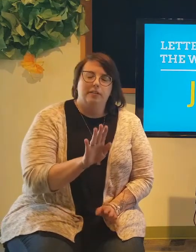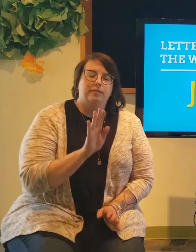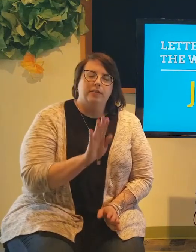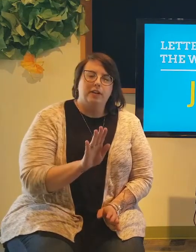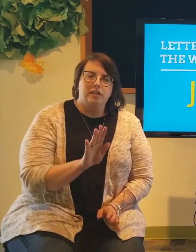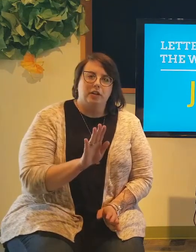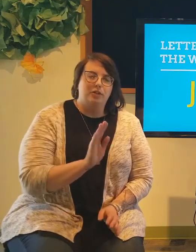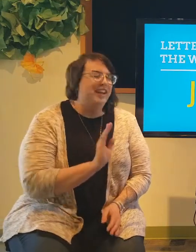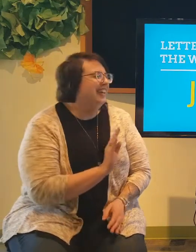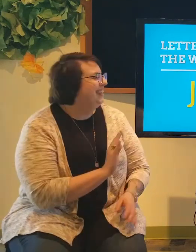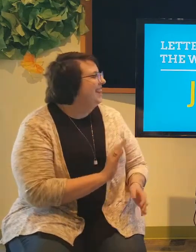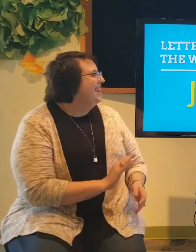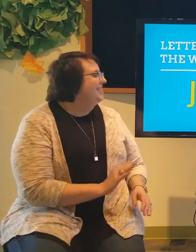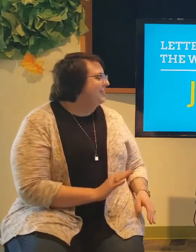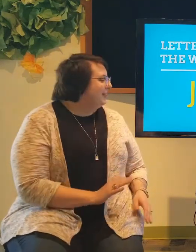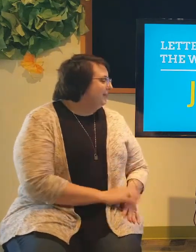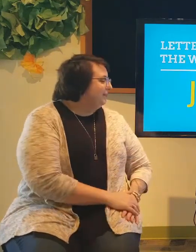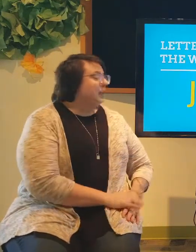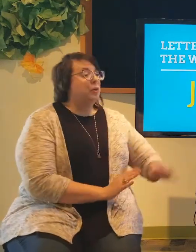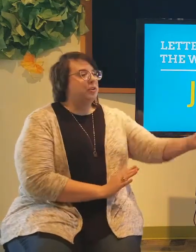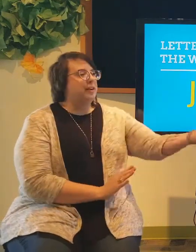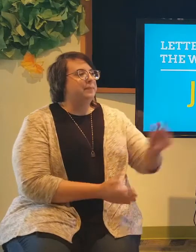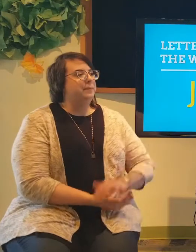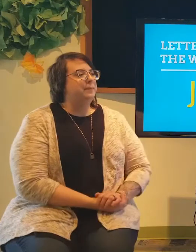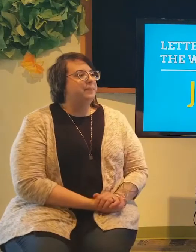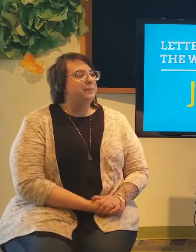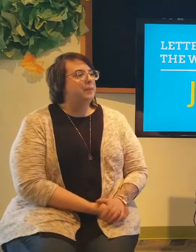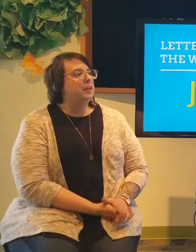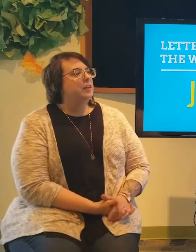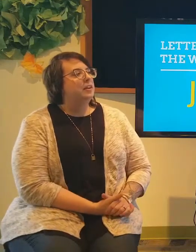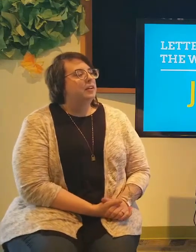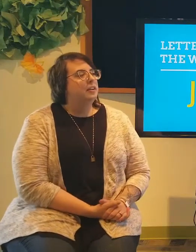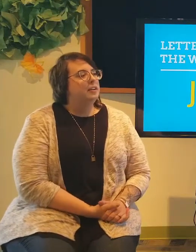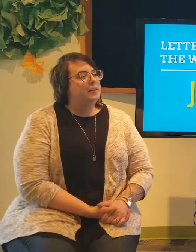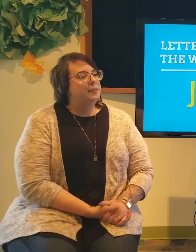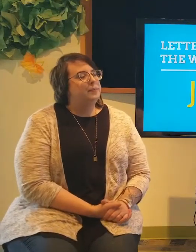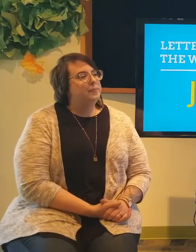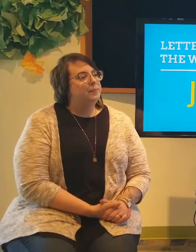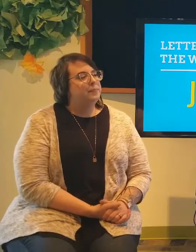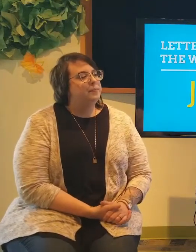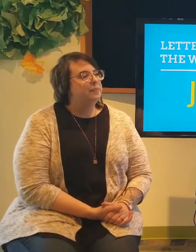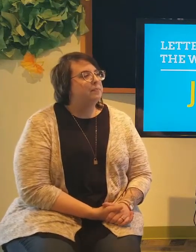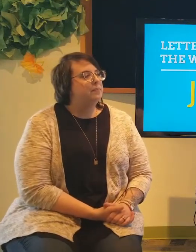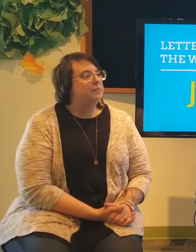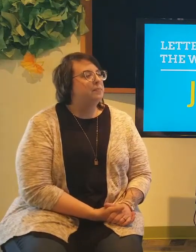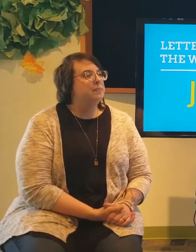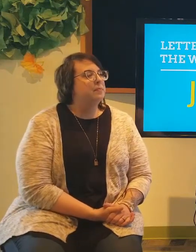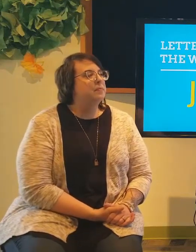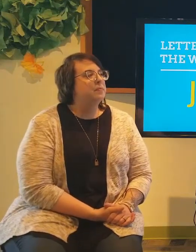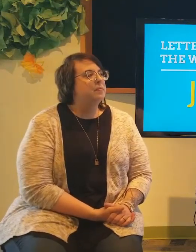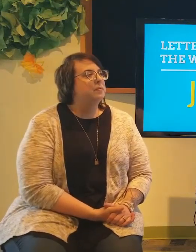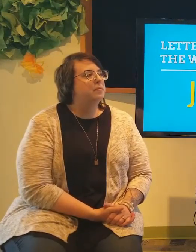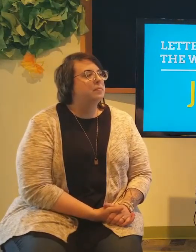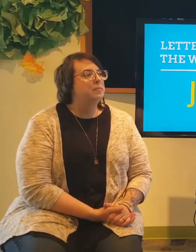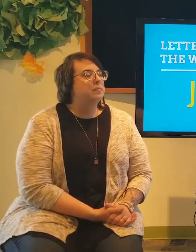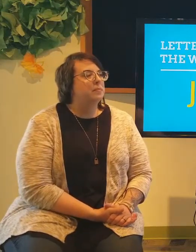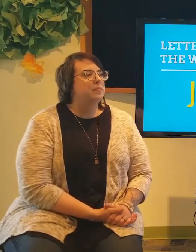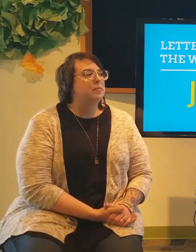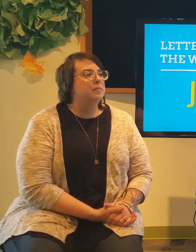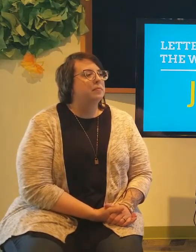very close. And so, go over. Not all of the signs are exactly what ASL or American Sign